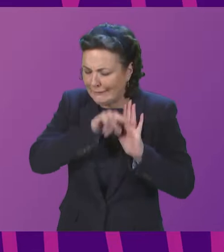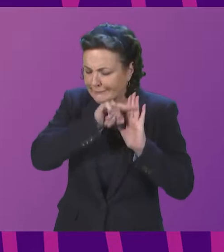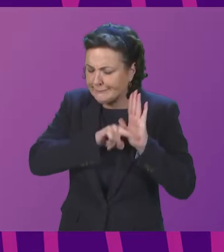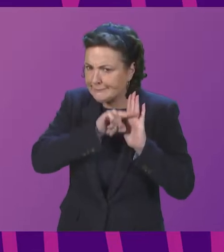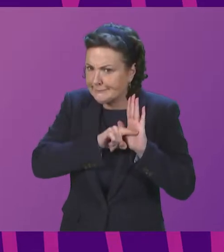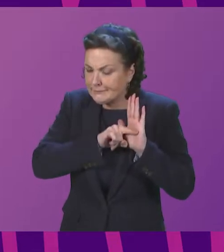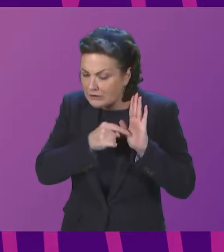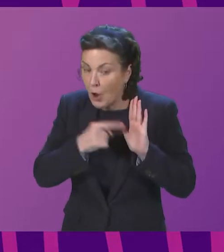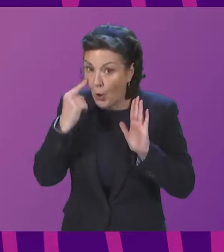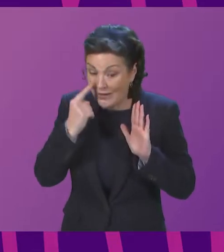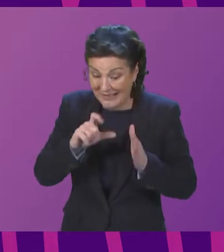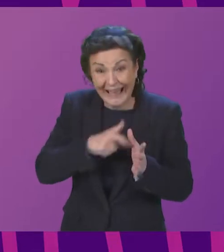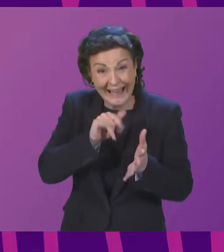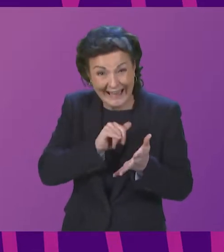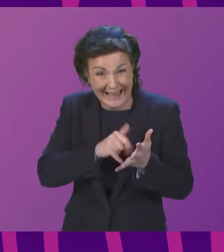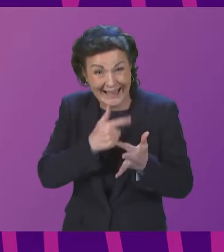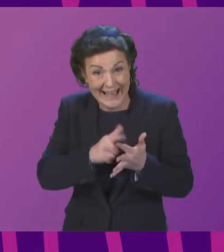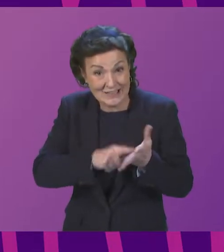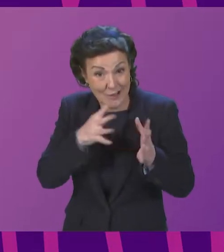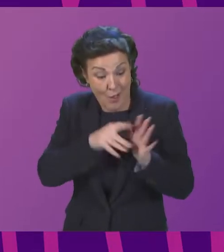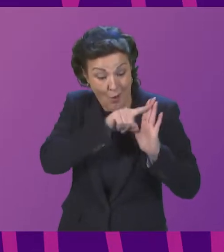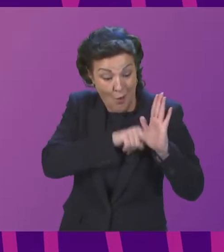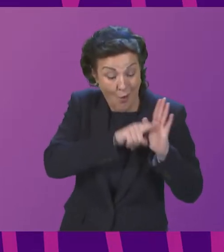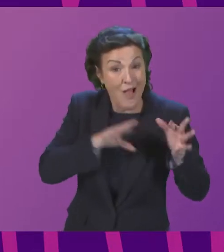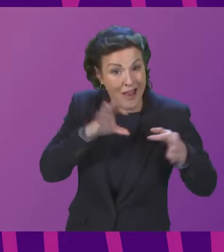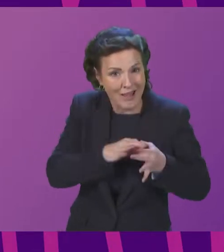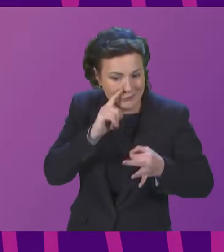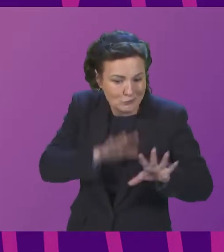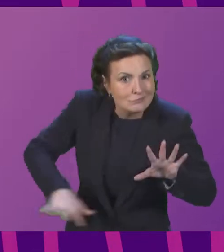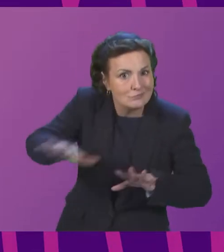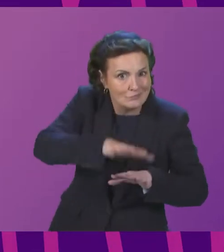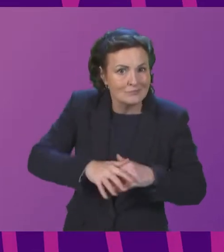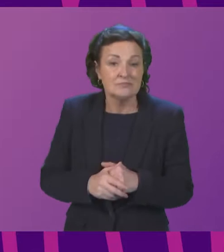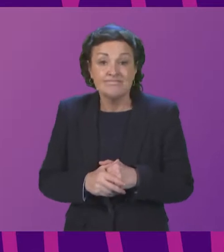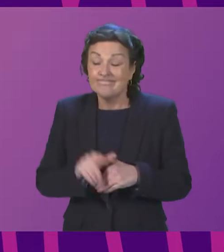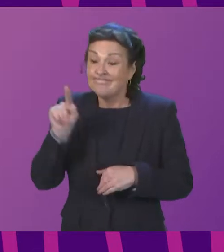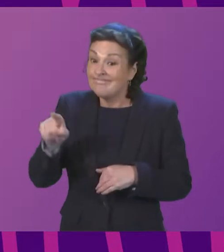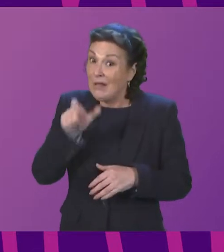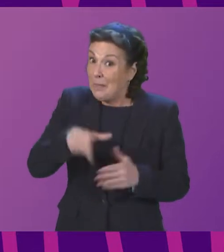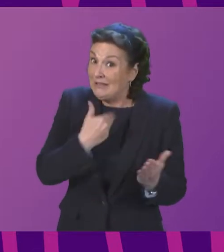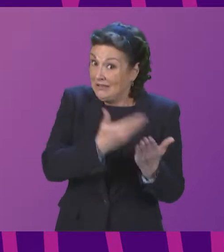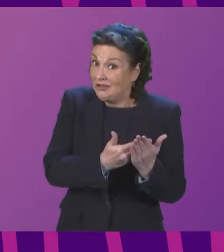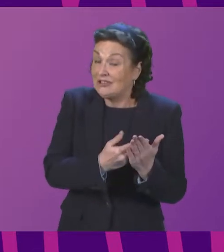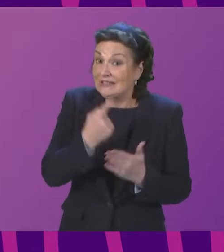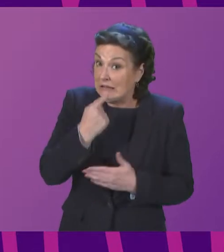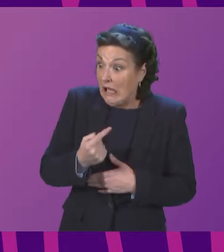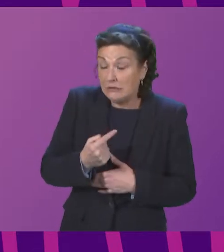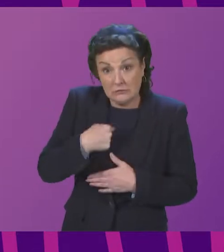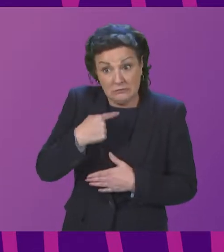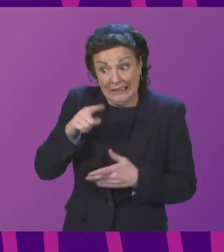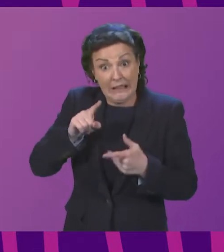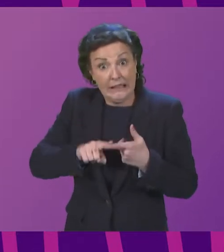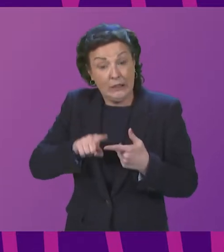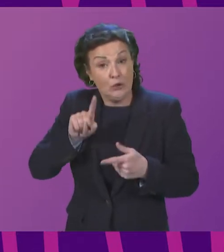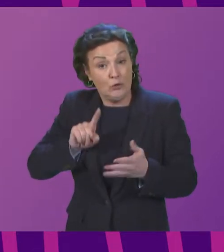directive case law for the interpretation of test 2. the petitioner highlights that although nature scott references eu commission guidance